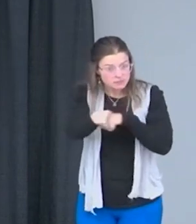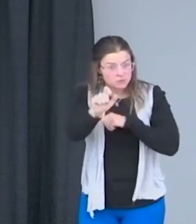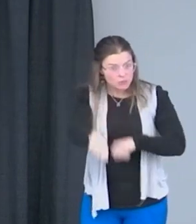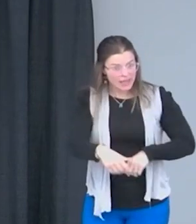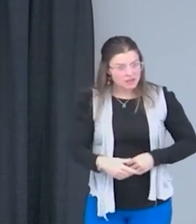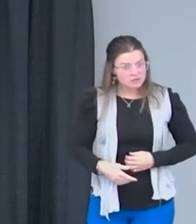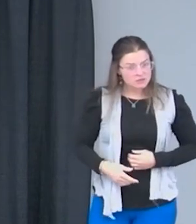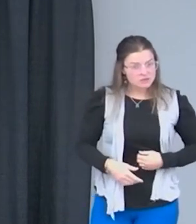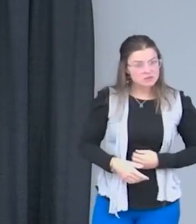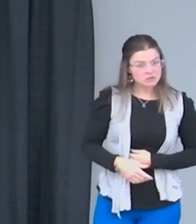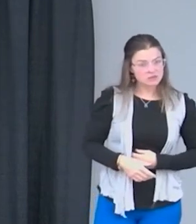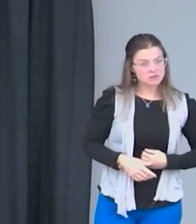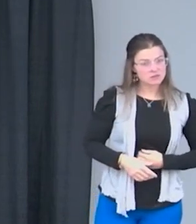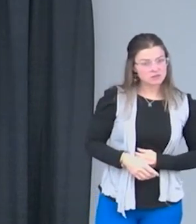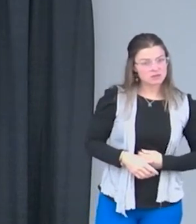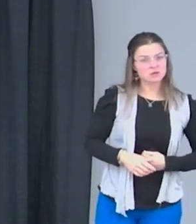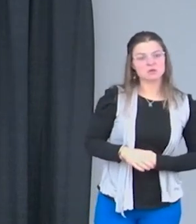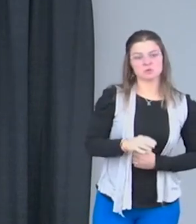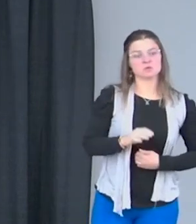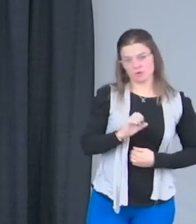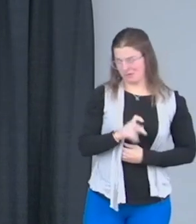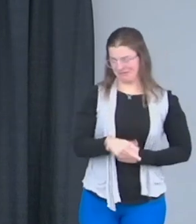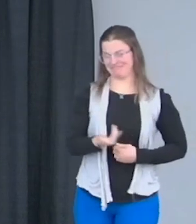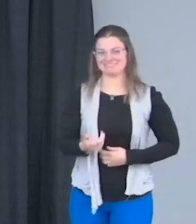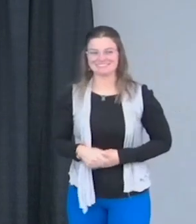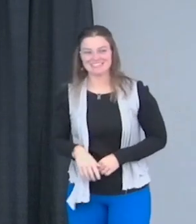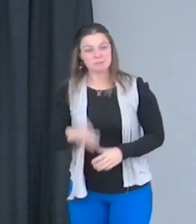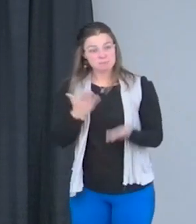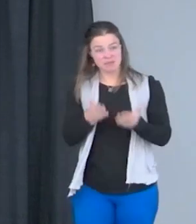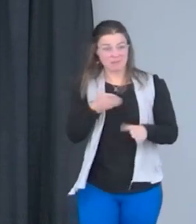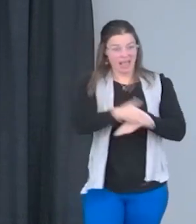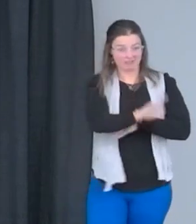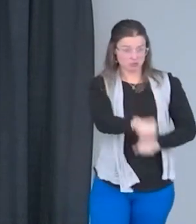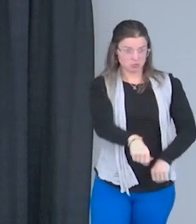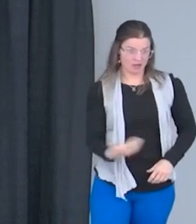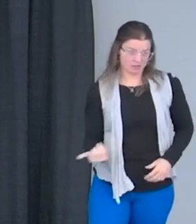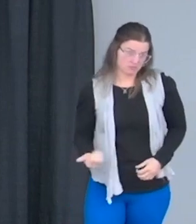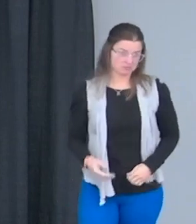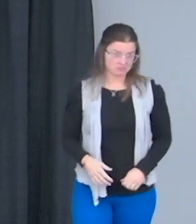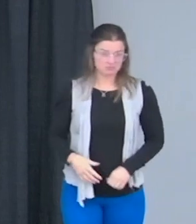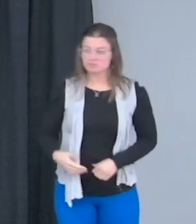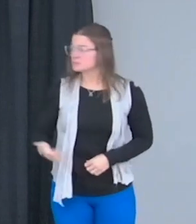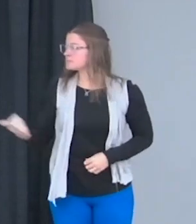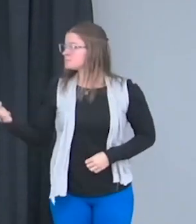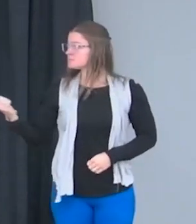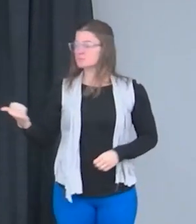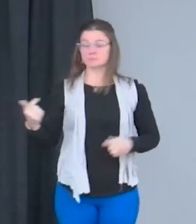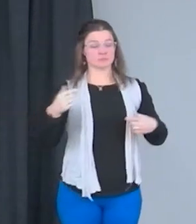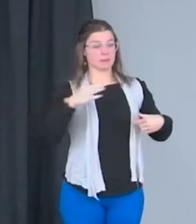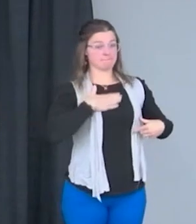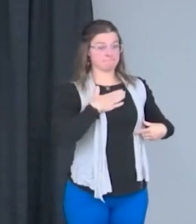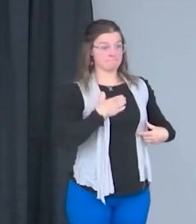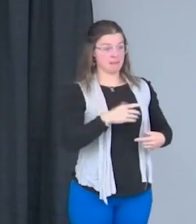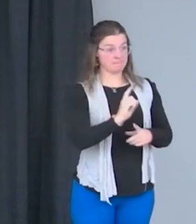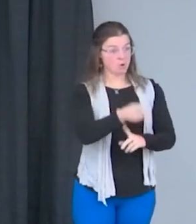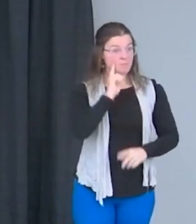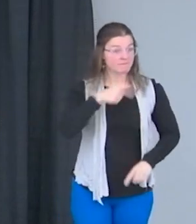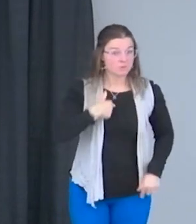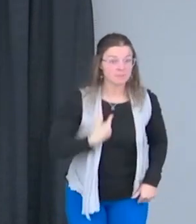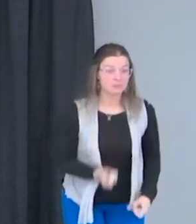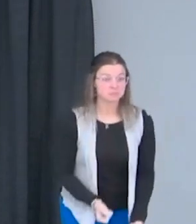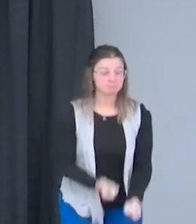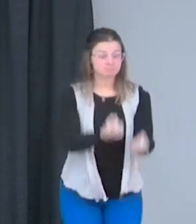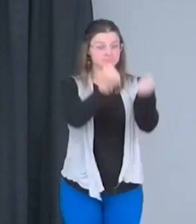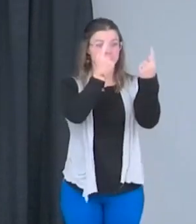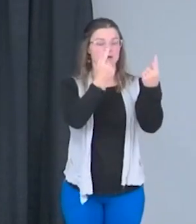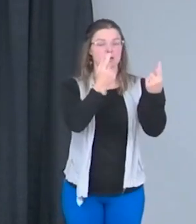that slide of me taking control of your life was my process. My aha moment, which I